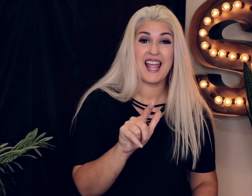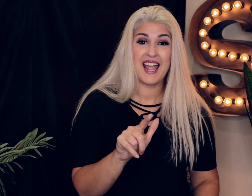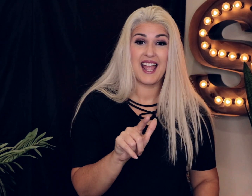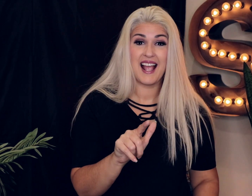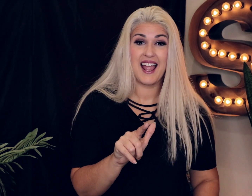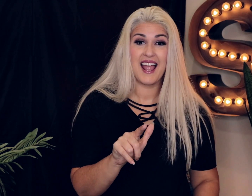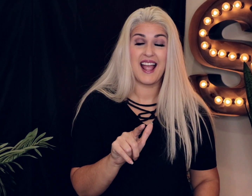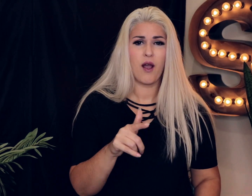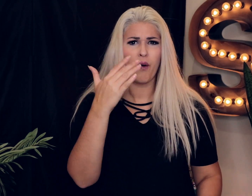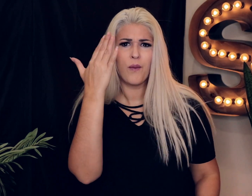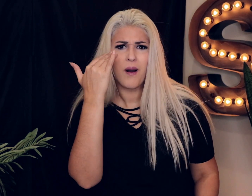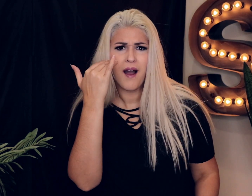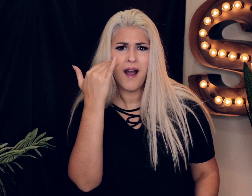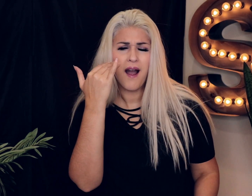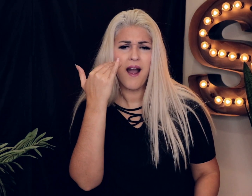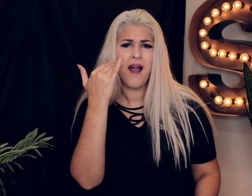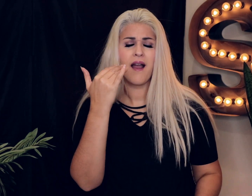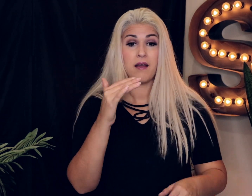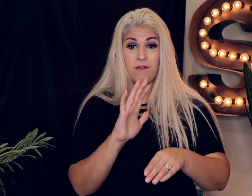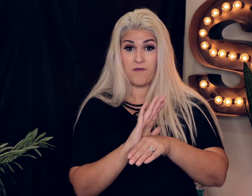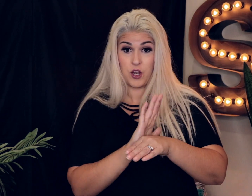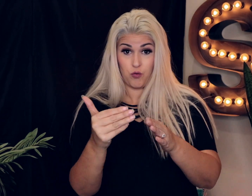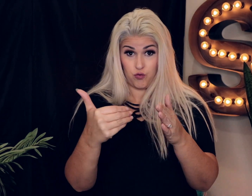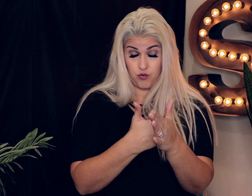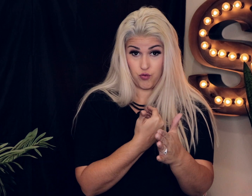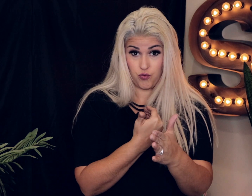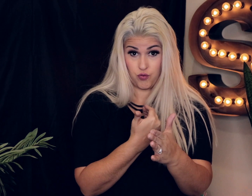because when the new movie comes out you can watch it immediately